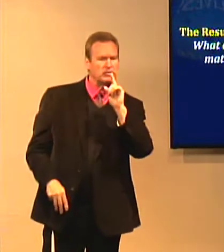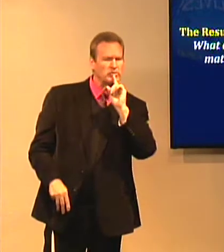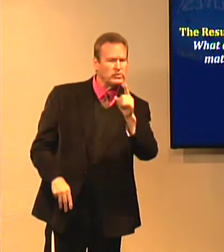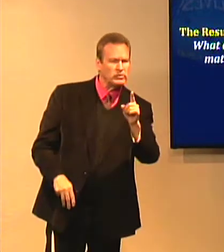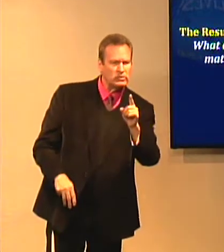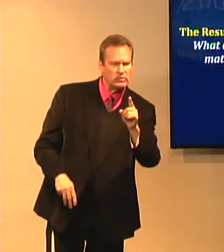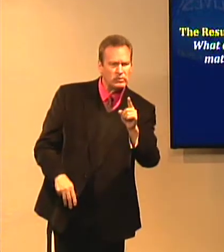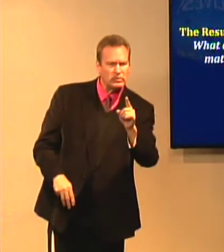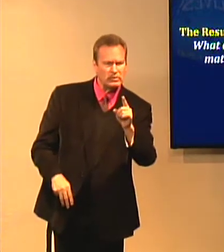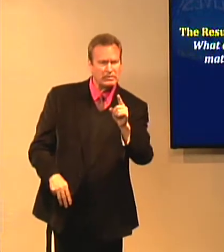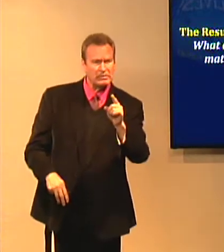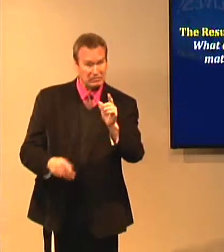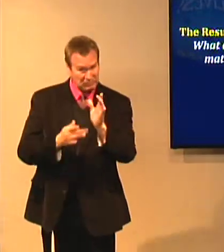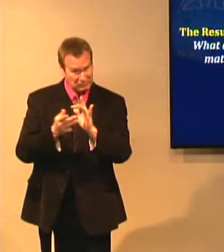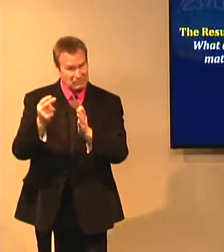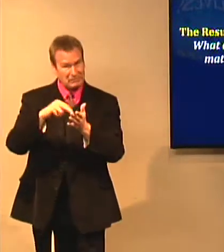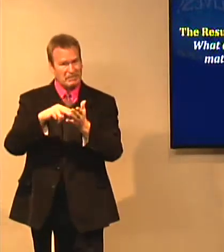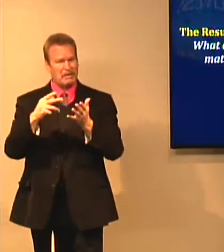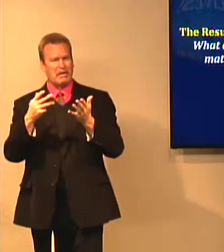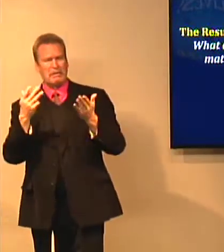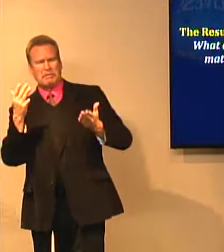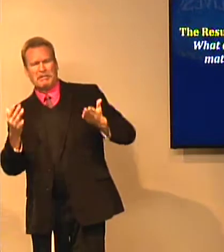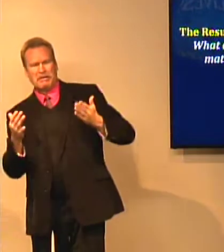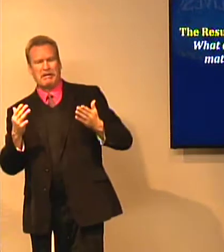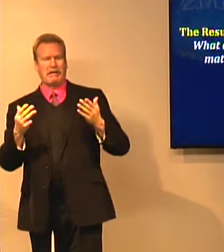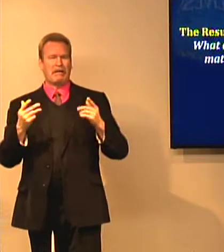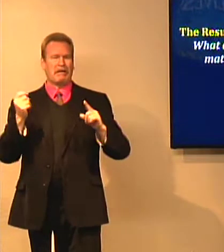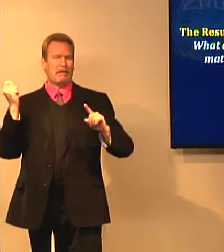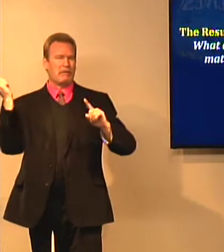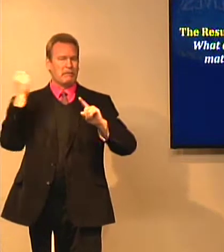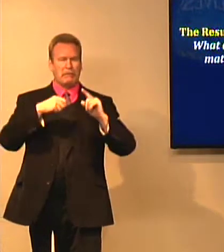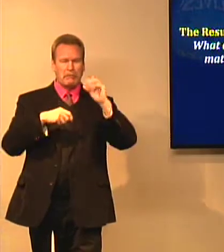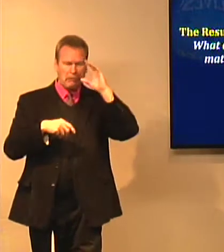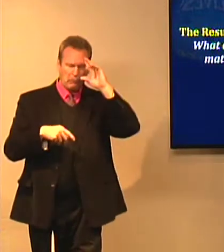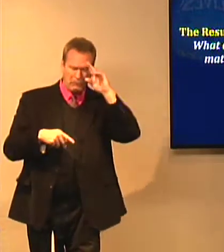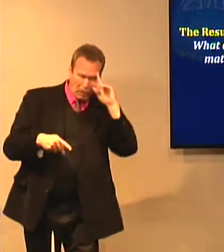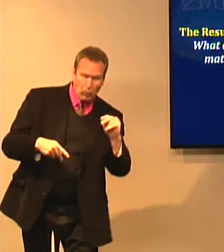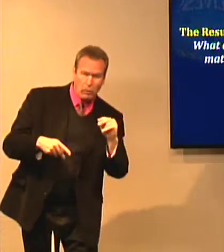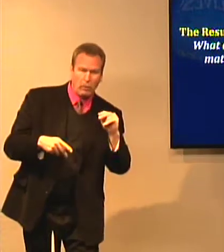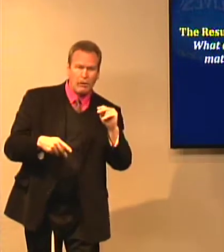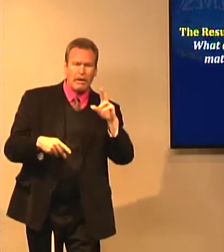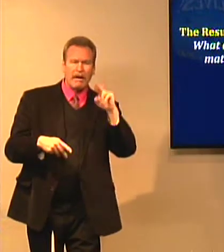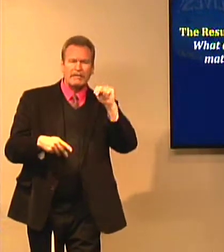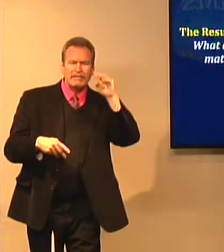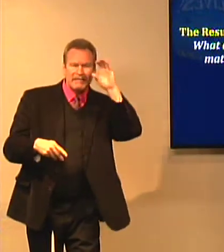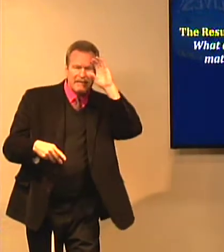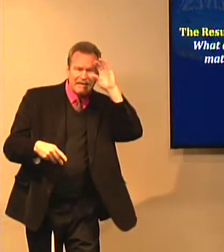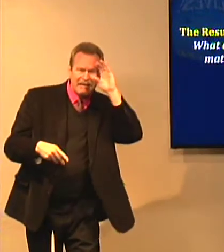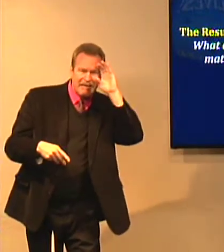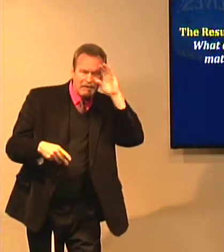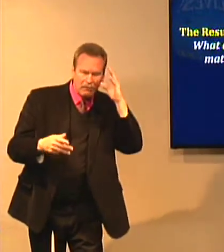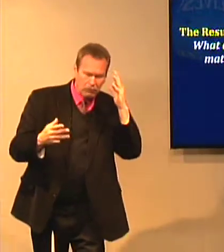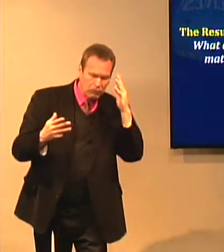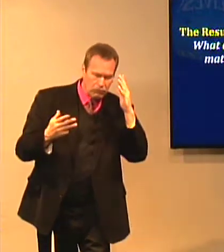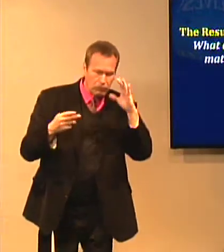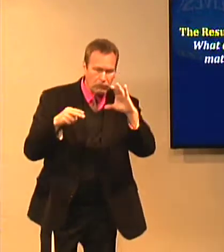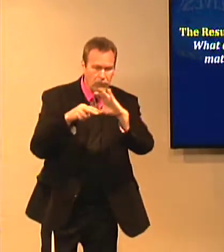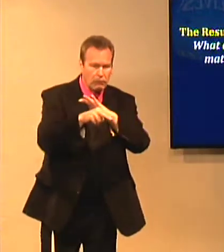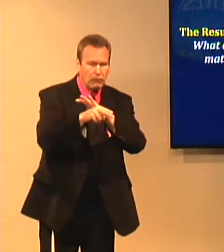if the resurrection truly happened or not. And they're like, I'm not quite sure if Jesus rose from the dead. Maybe he just passed out, and then